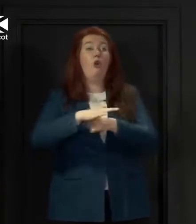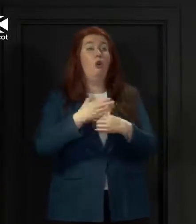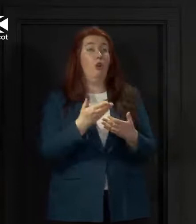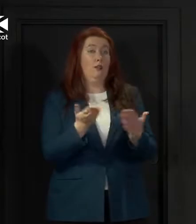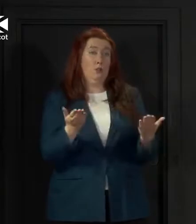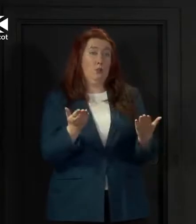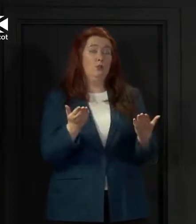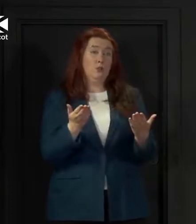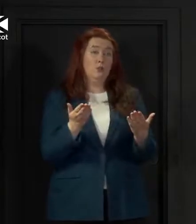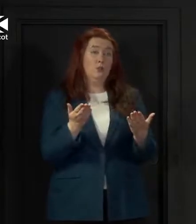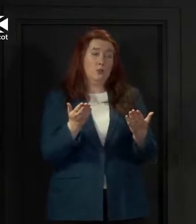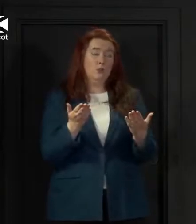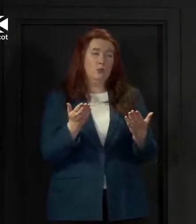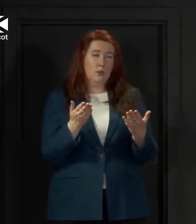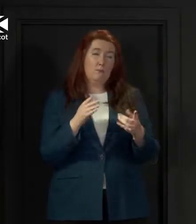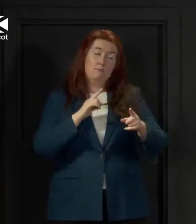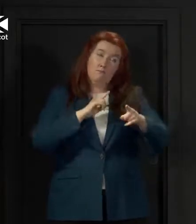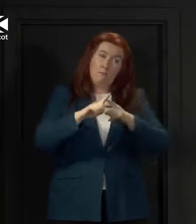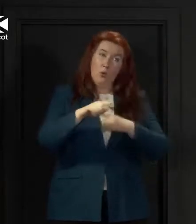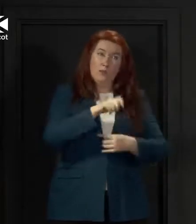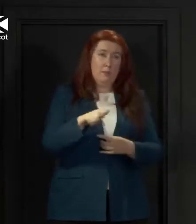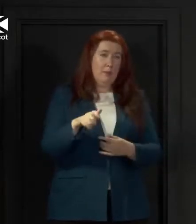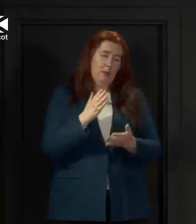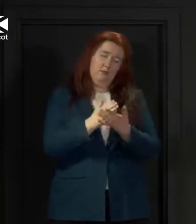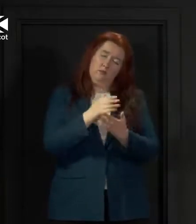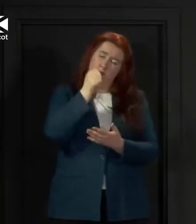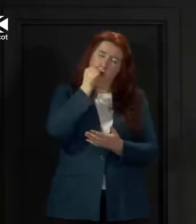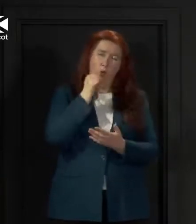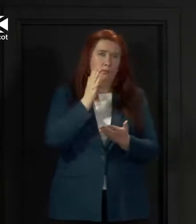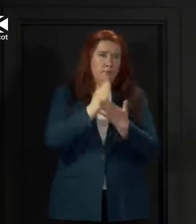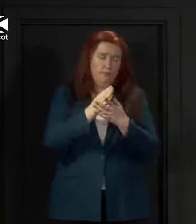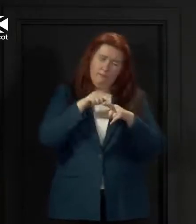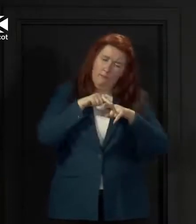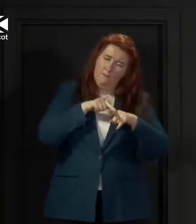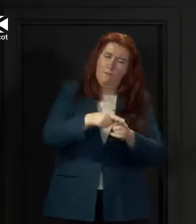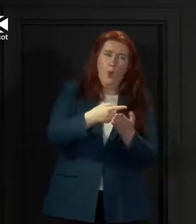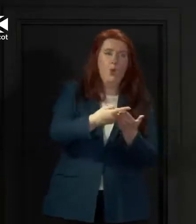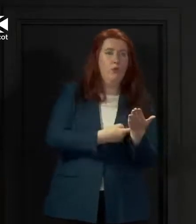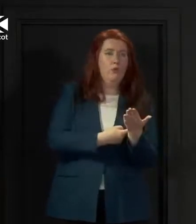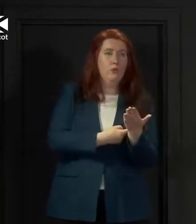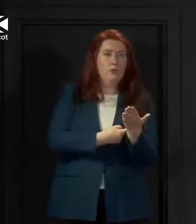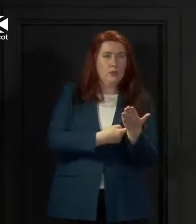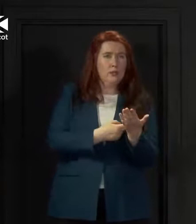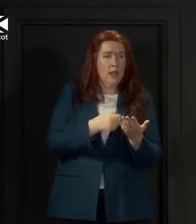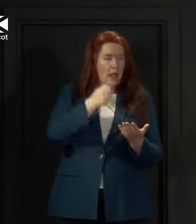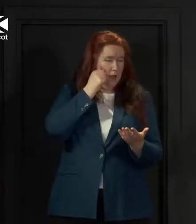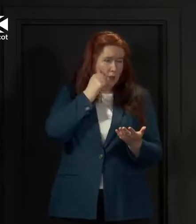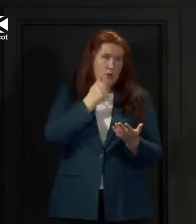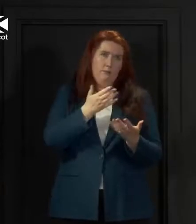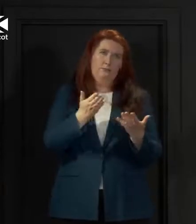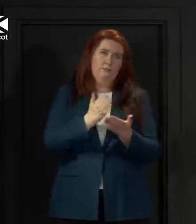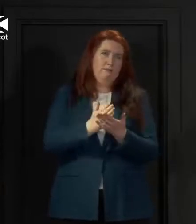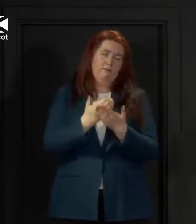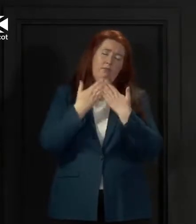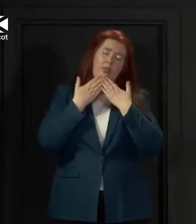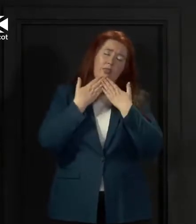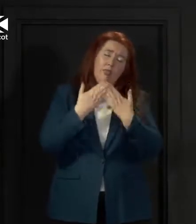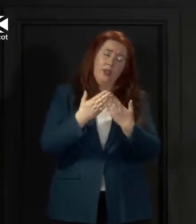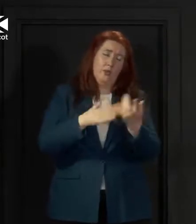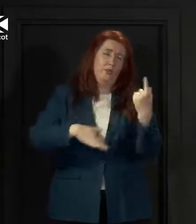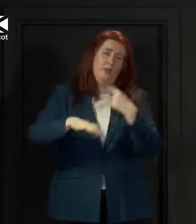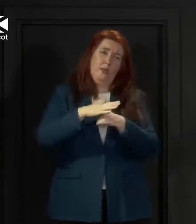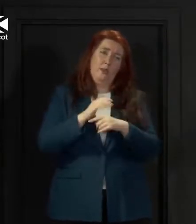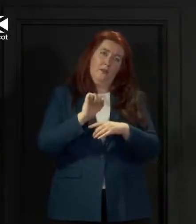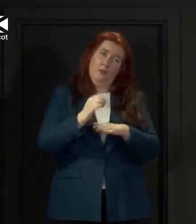the overwhelming majority who are paying such close attention to these public health health messages my heartfelt thanks for